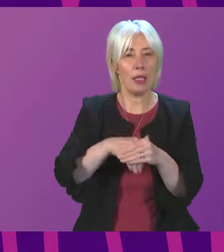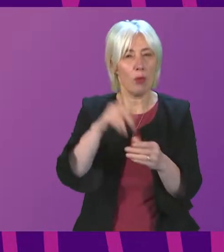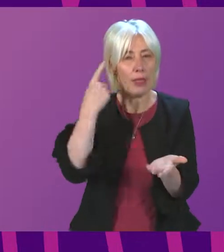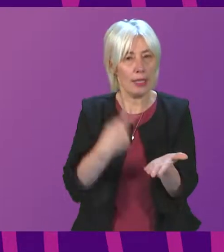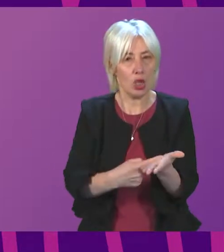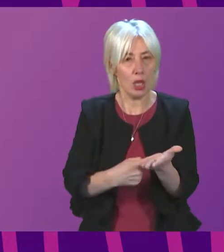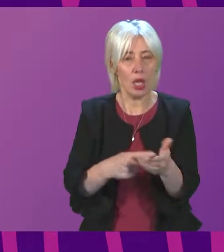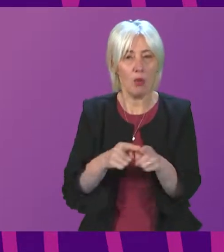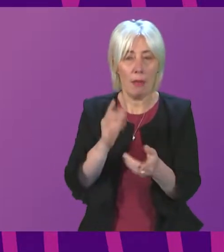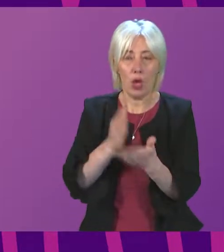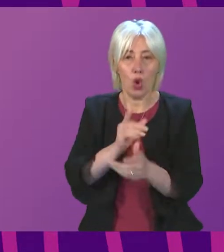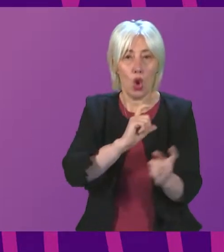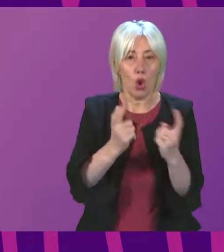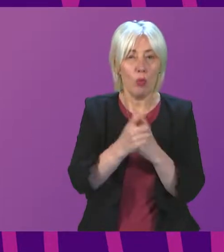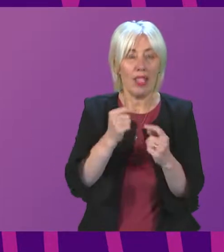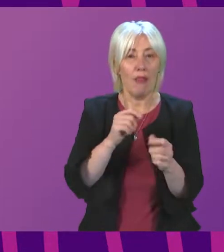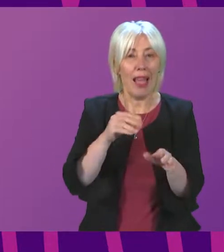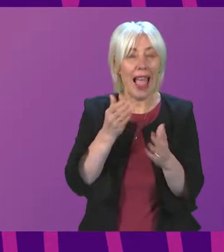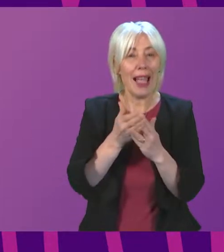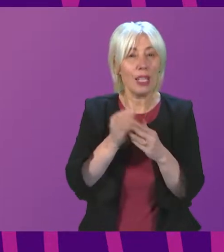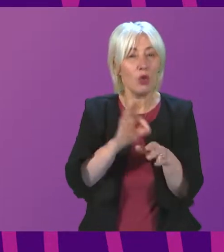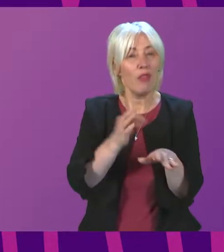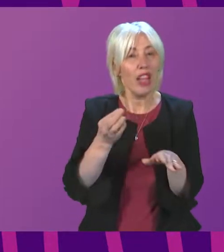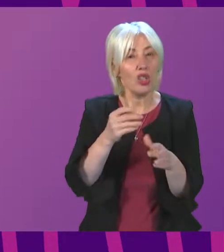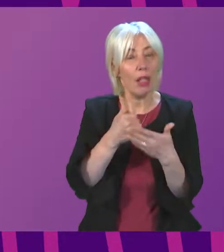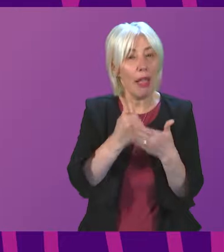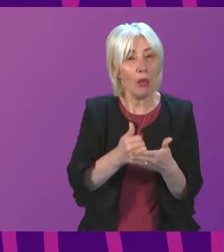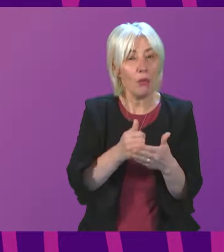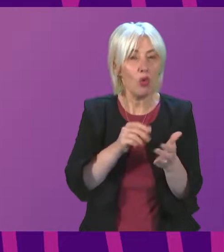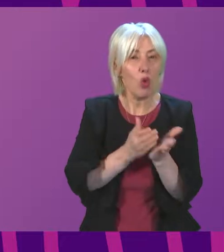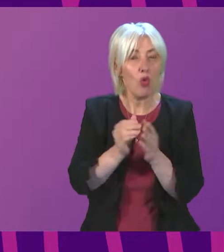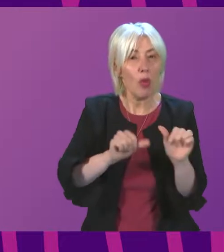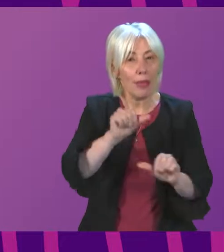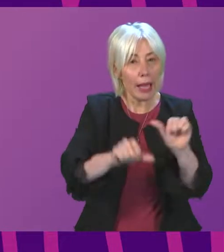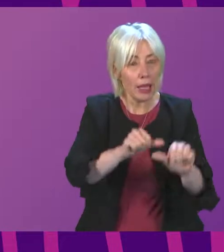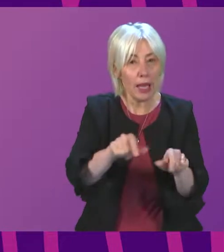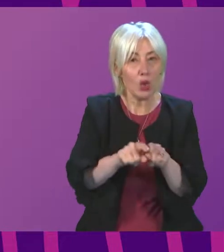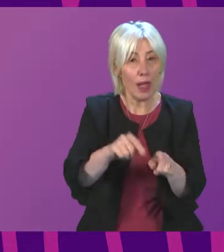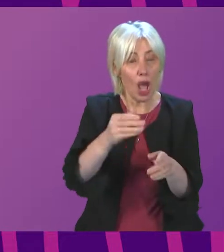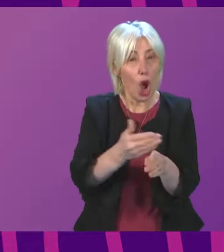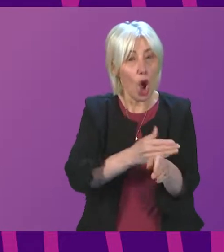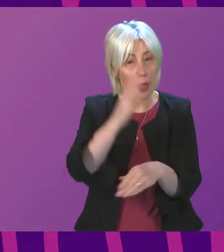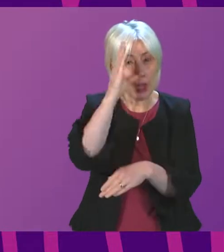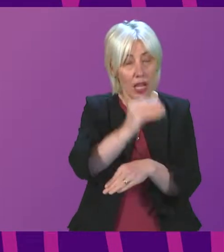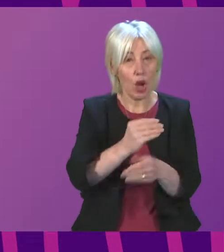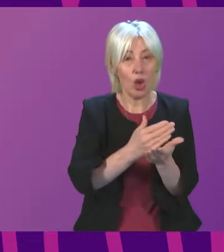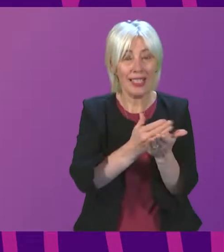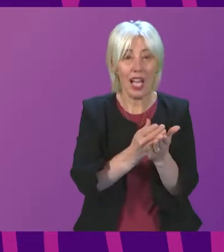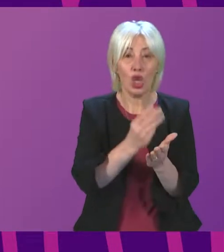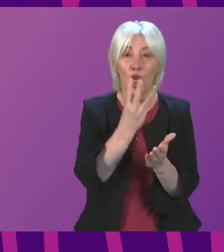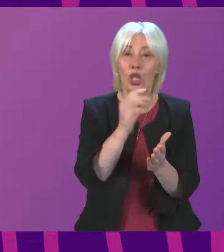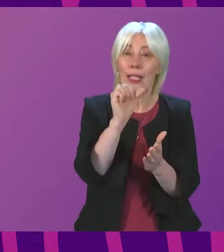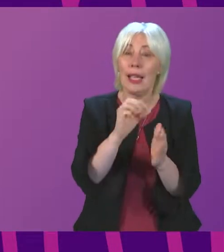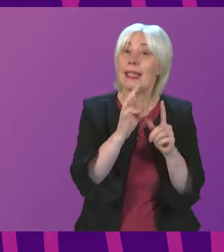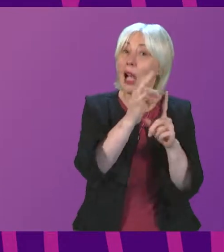have access to professional help in navigating the planning process, ensuring communities have early notification of section 36 applications,